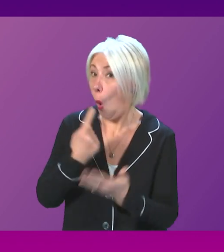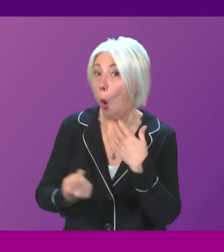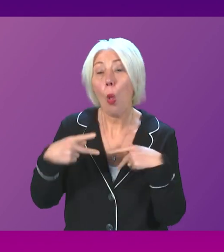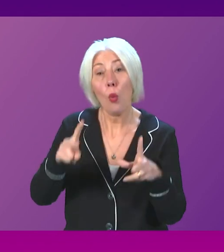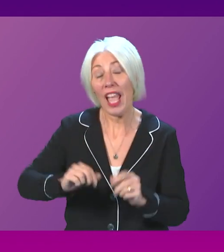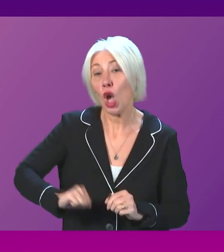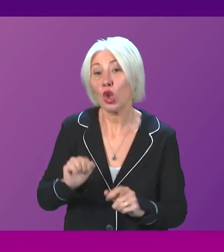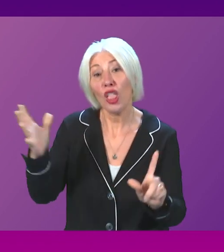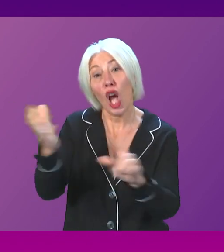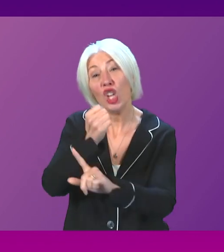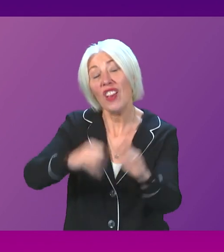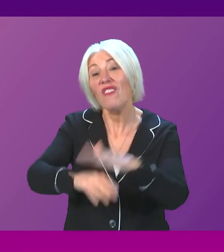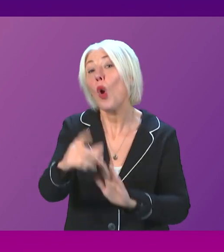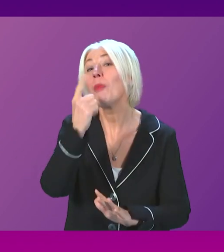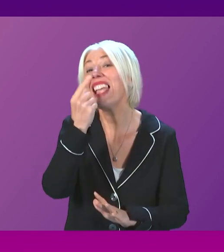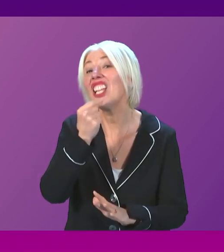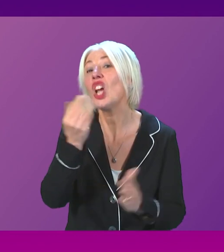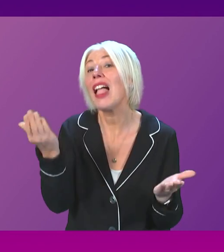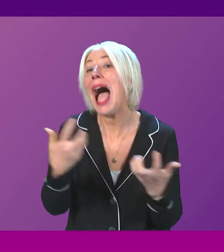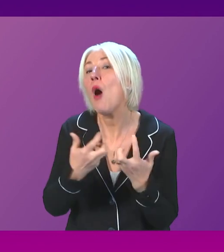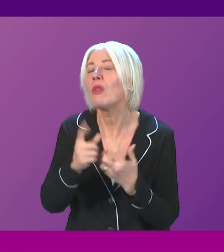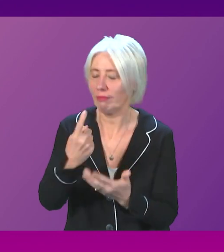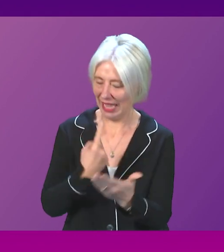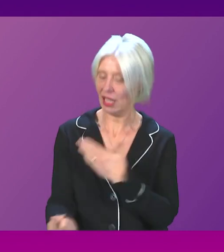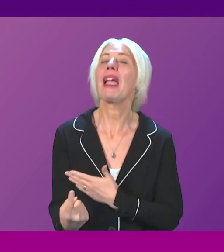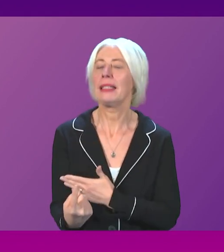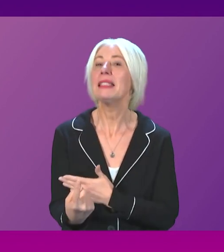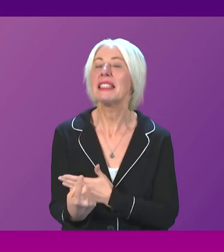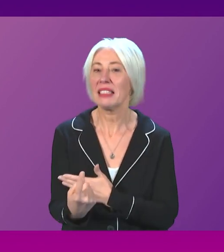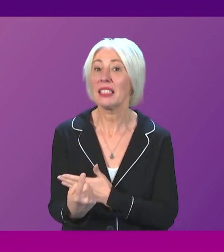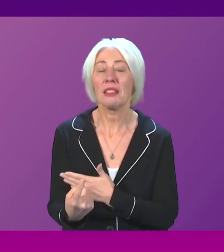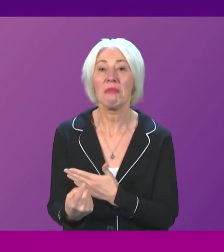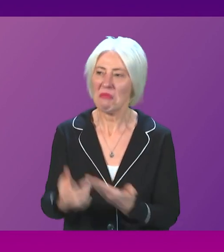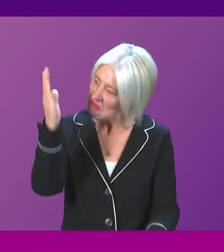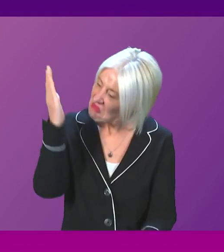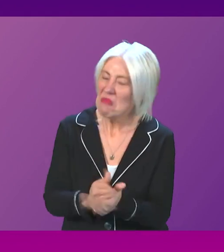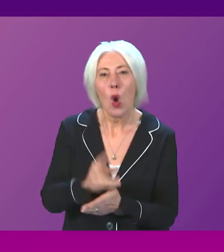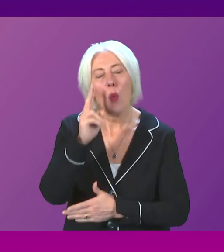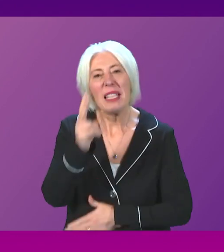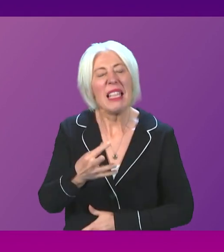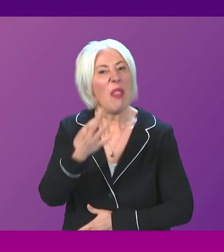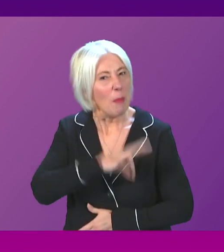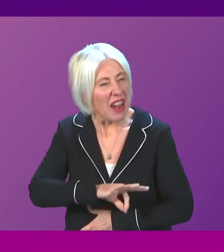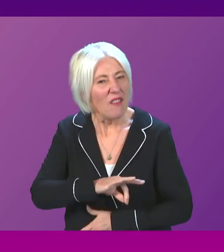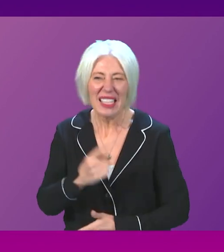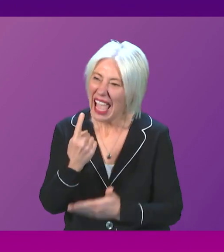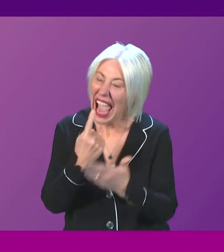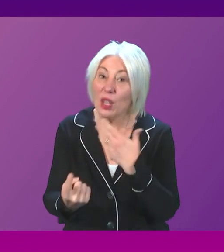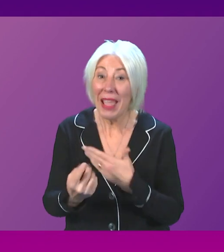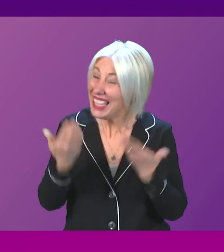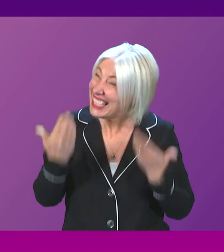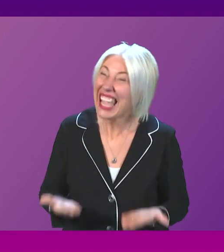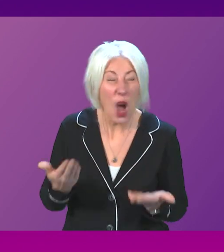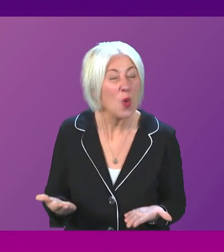reach its full potential is independence. And aren't we really seeing the benefits of independence right now?